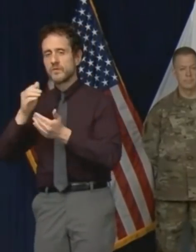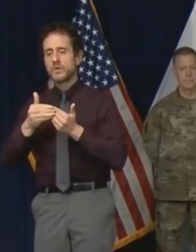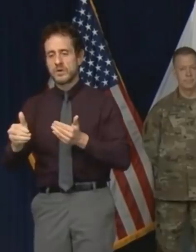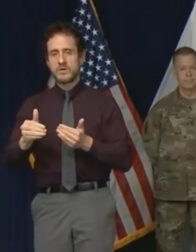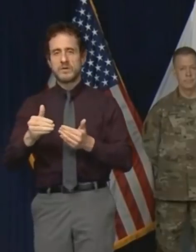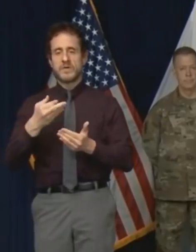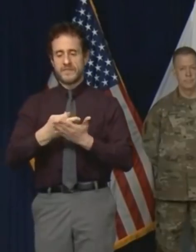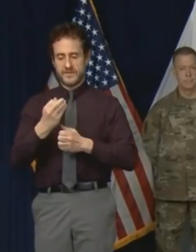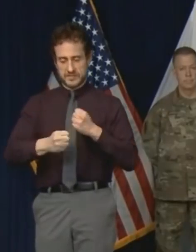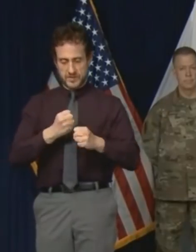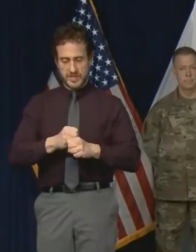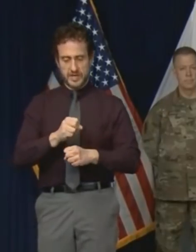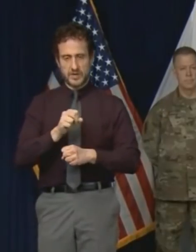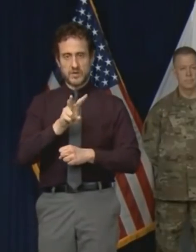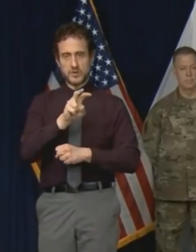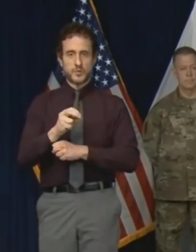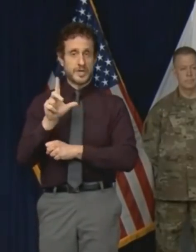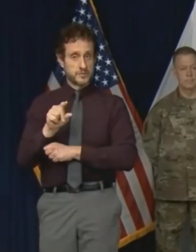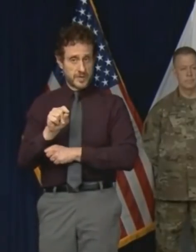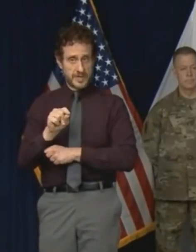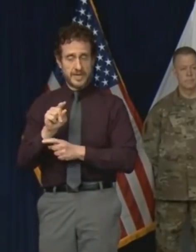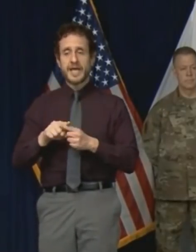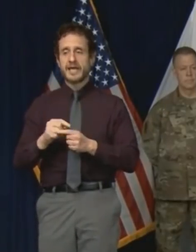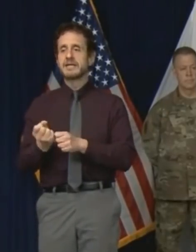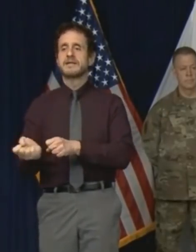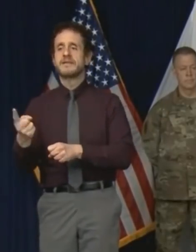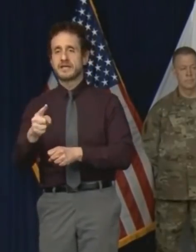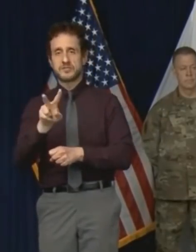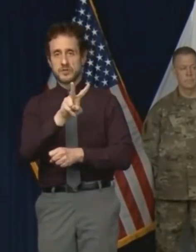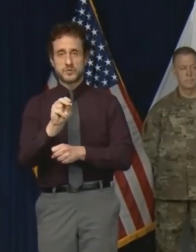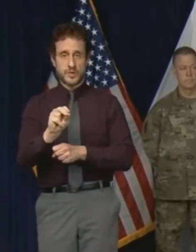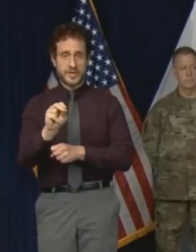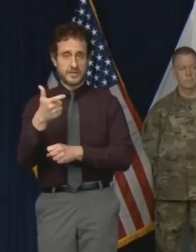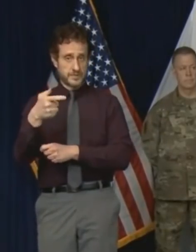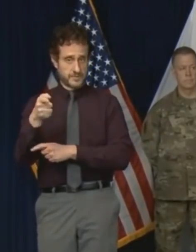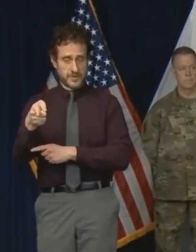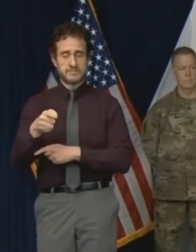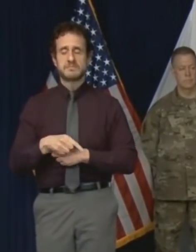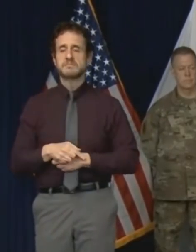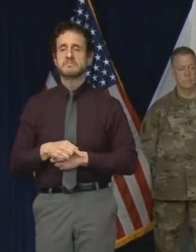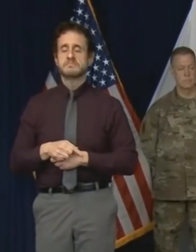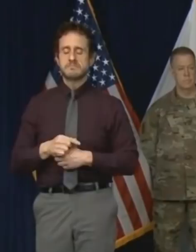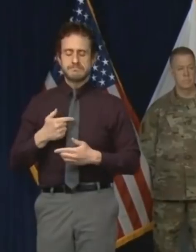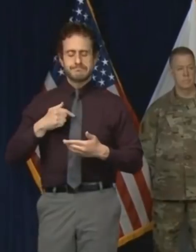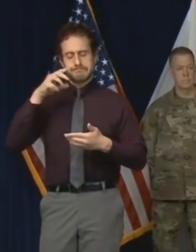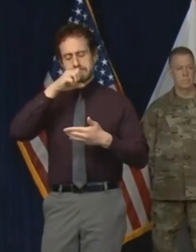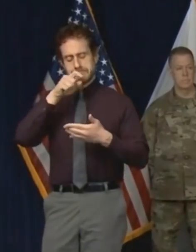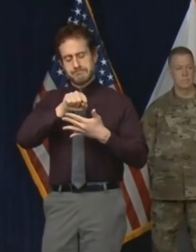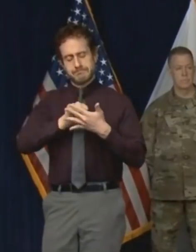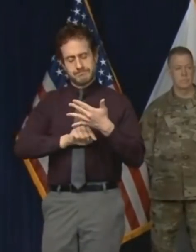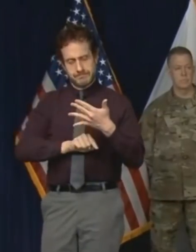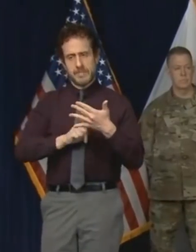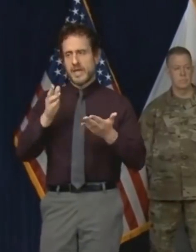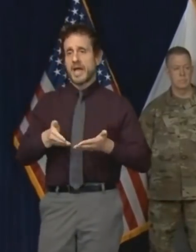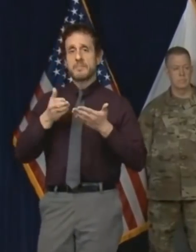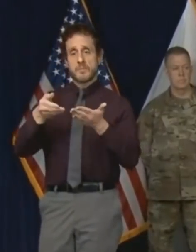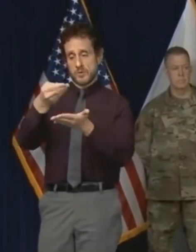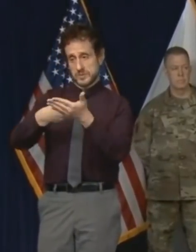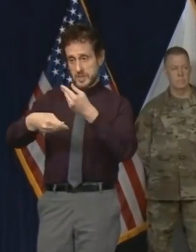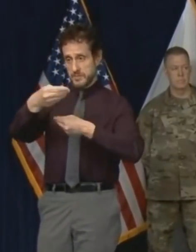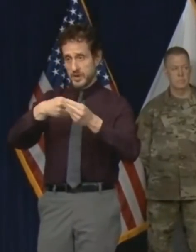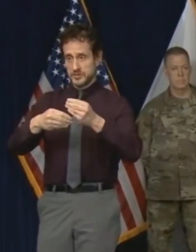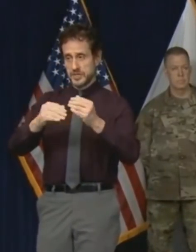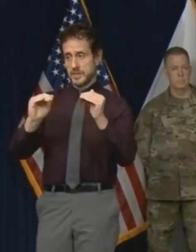year 20 and for fiscal year 21. With those estimates in hand I proposed a balanced budget.